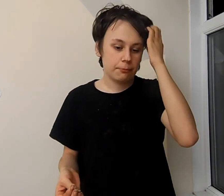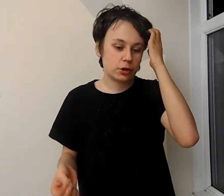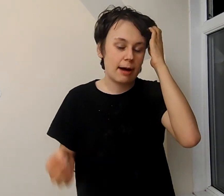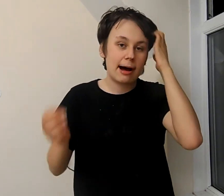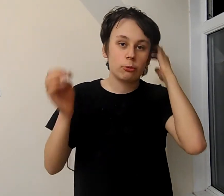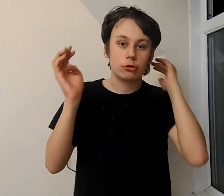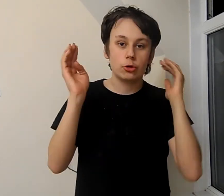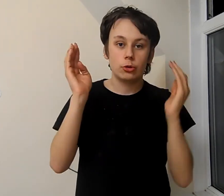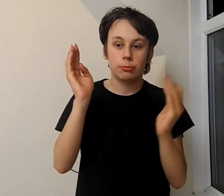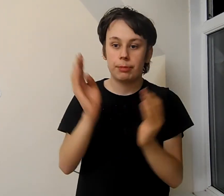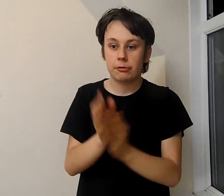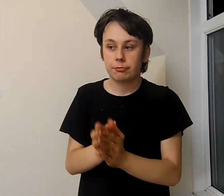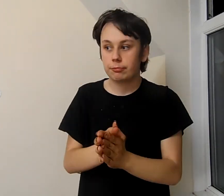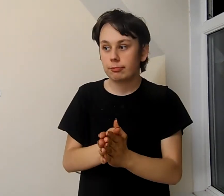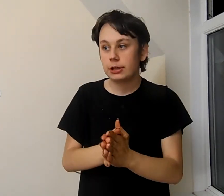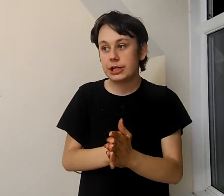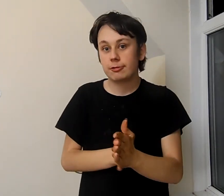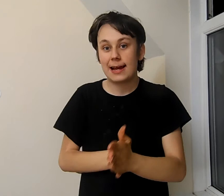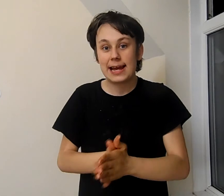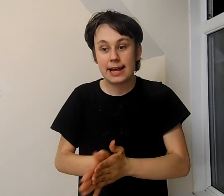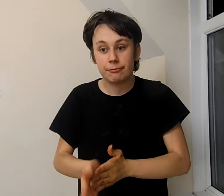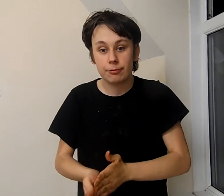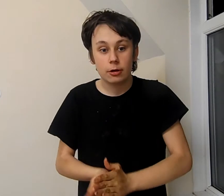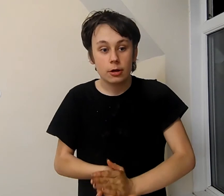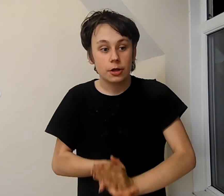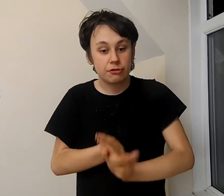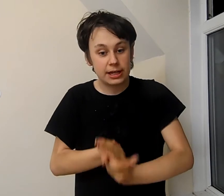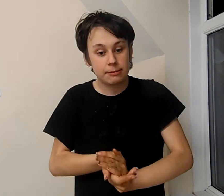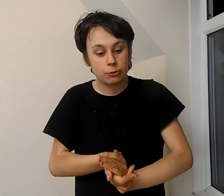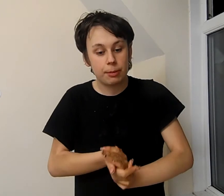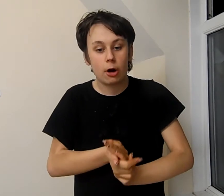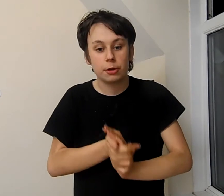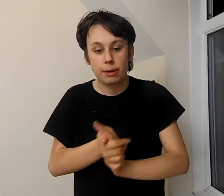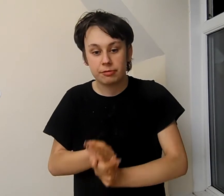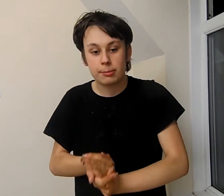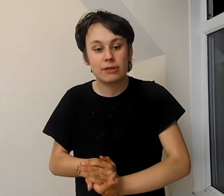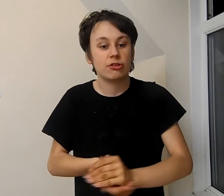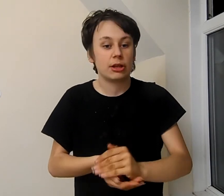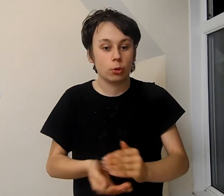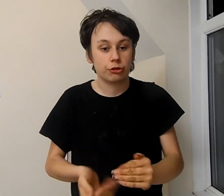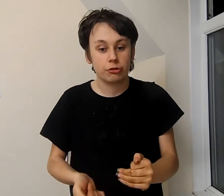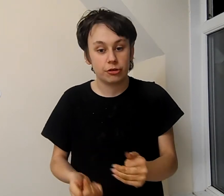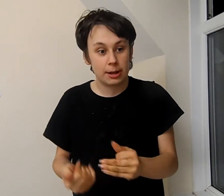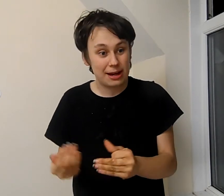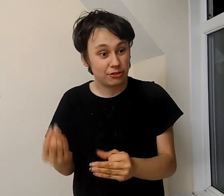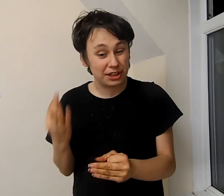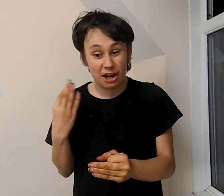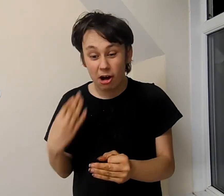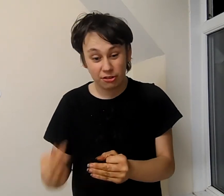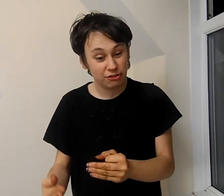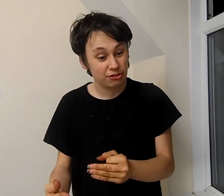shout out to both the creative teams behind both of the mazes and also to the amazing casts